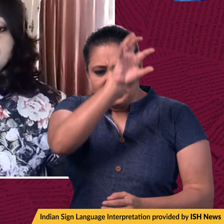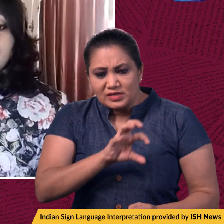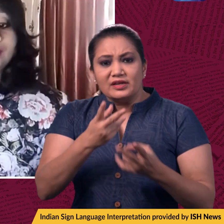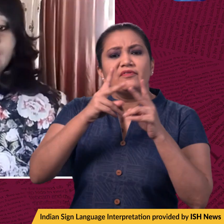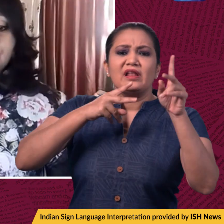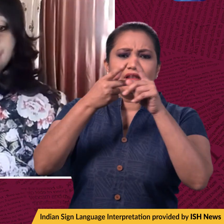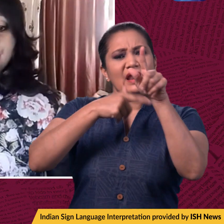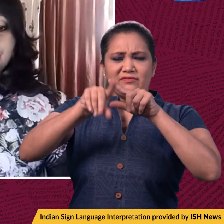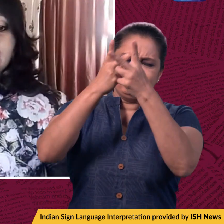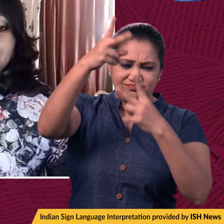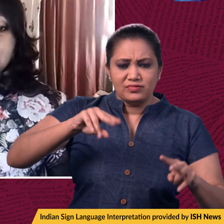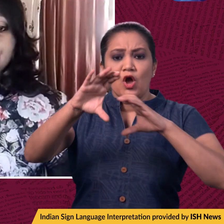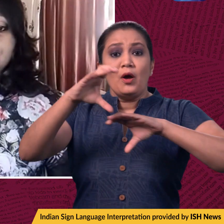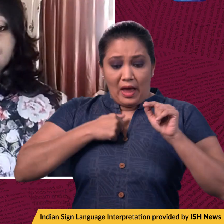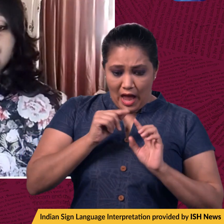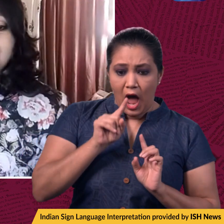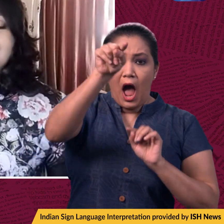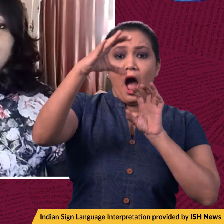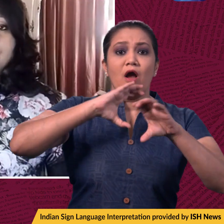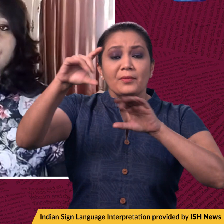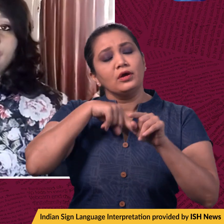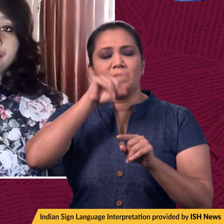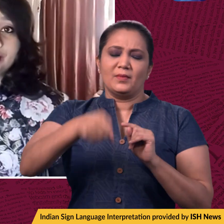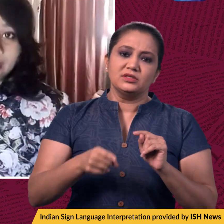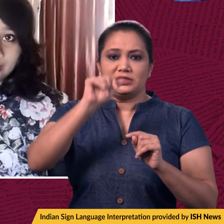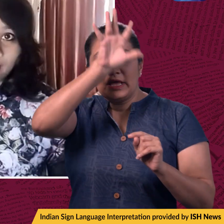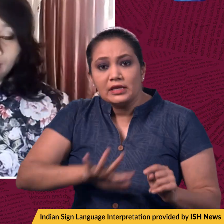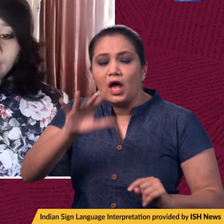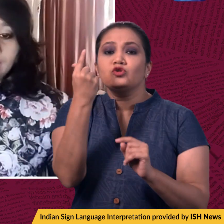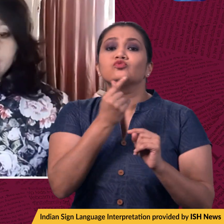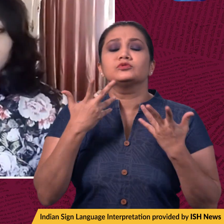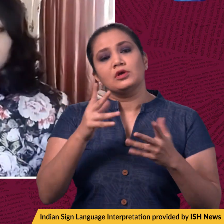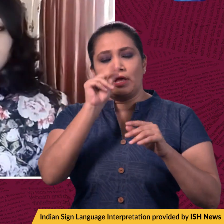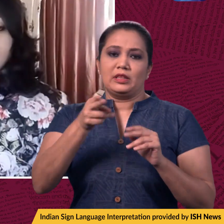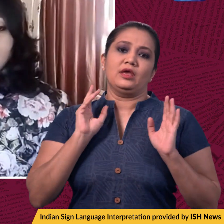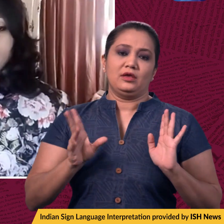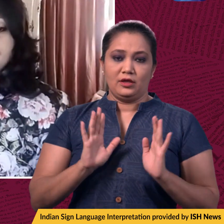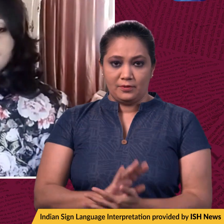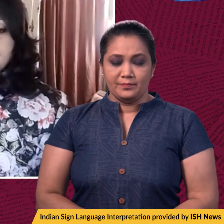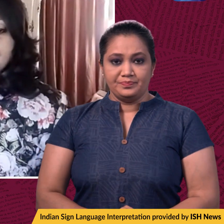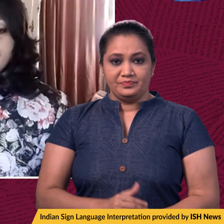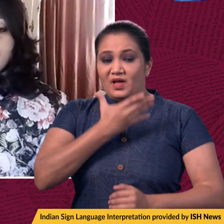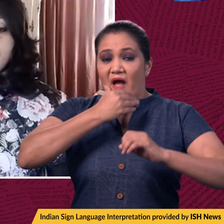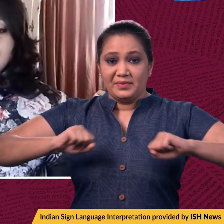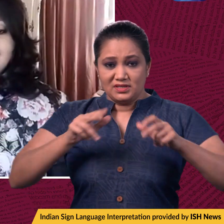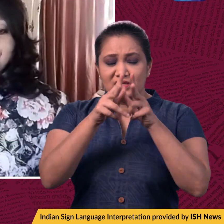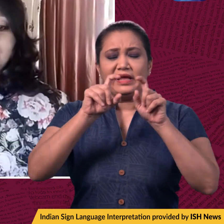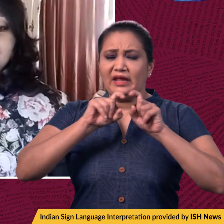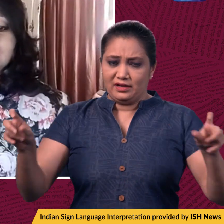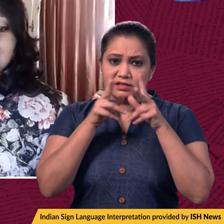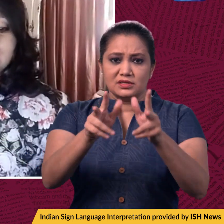speak other languages communicate with each other, it should be in the language of India, end quote. Now, Home Minister Amit Shah clarified that